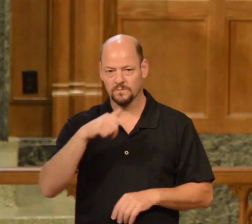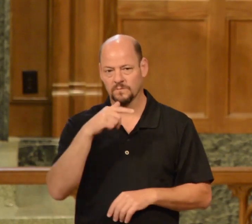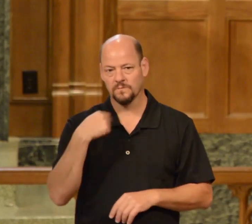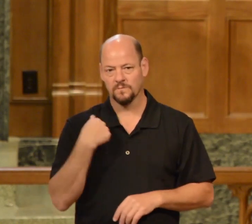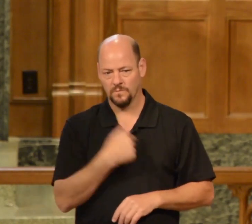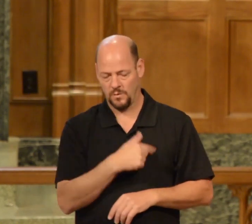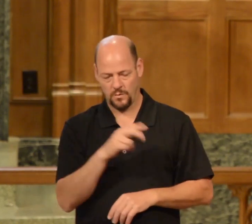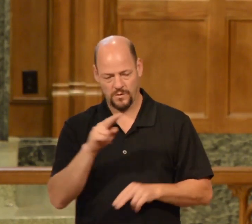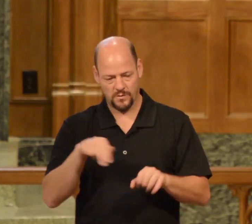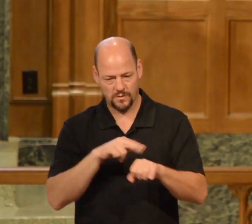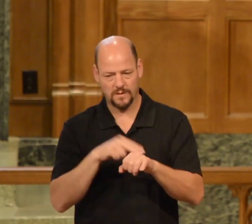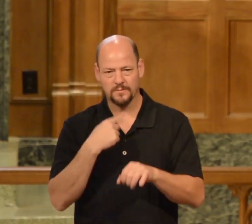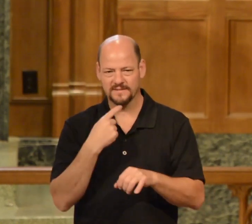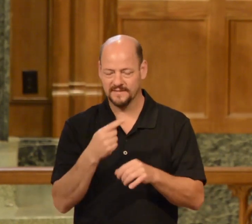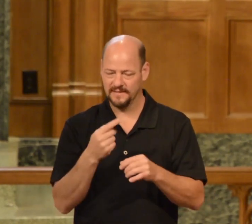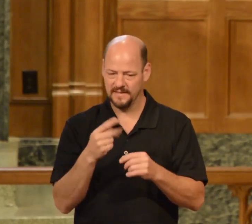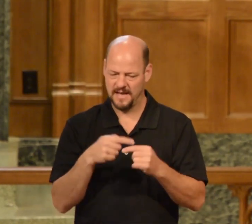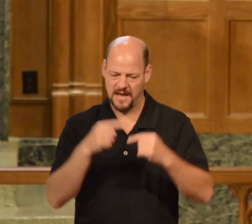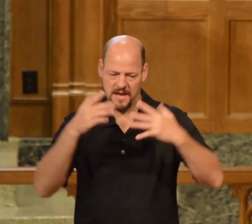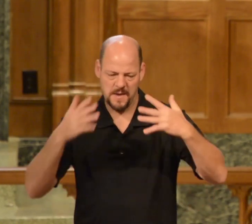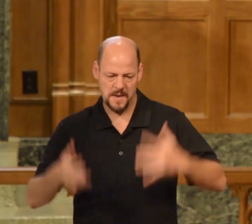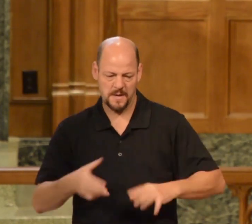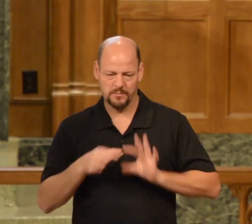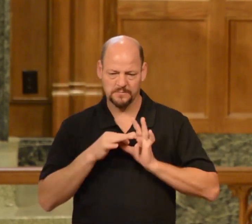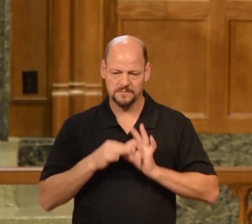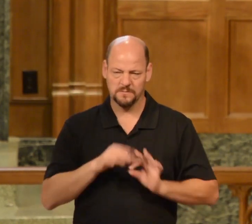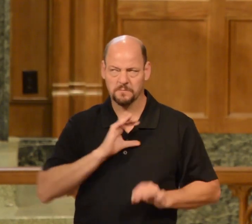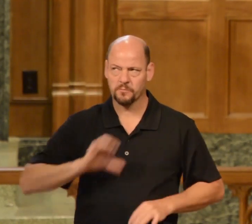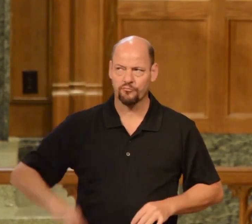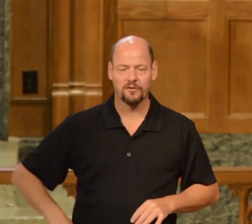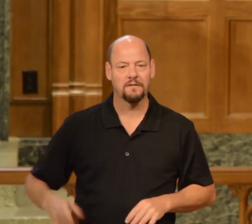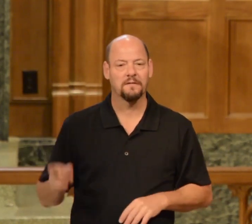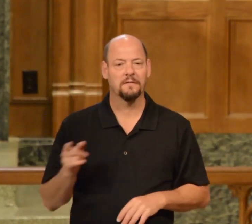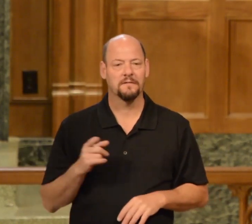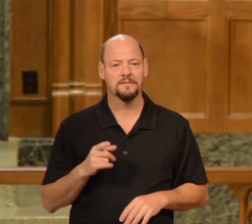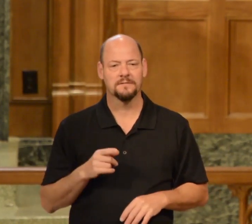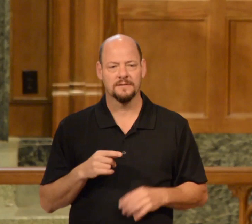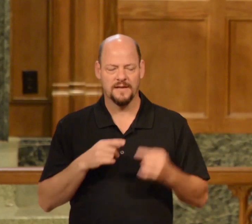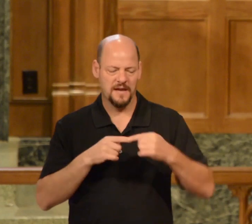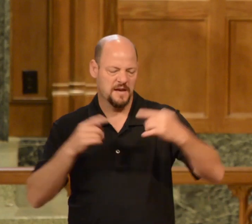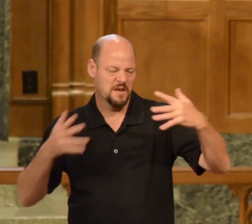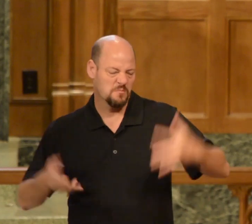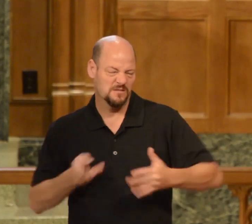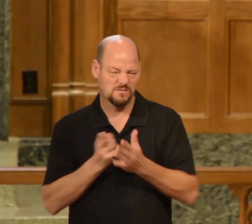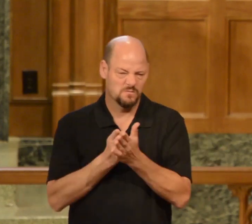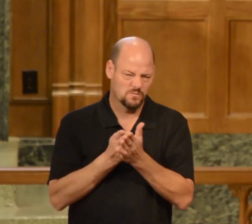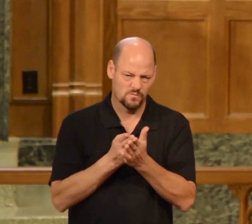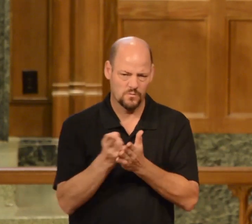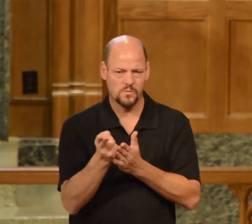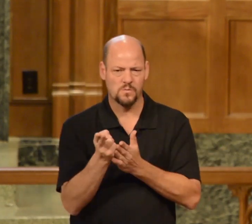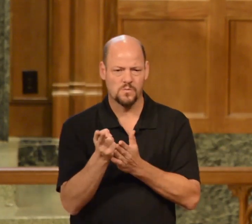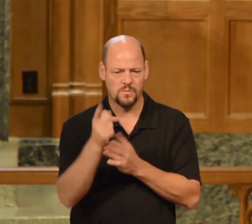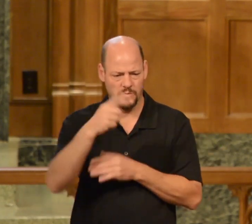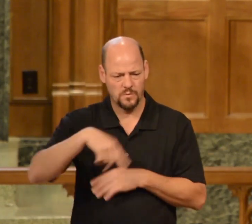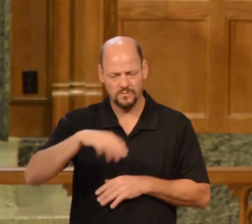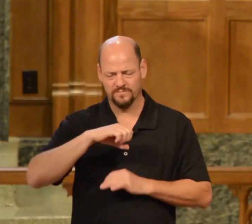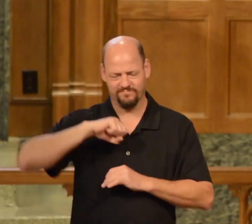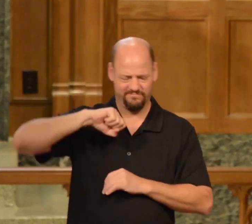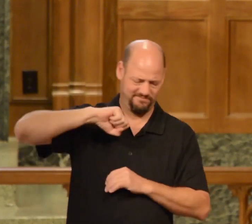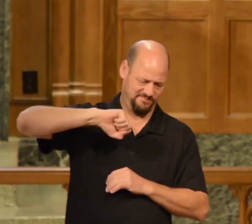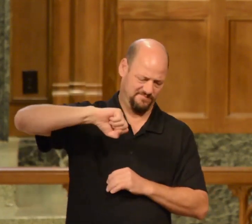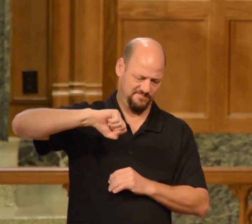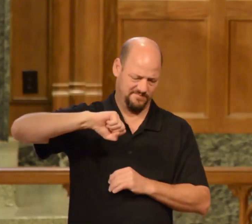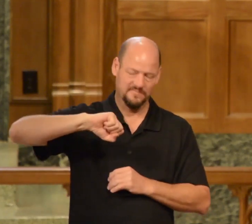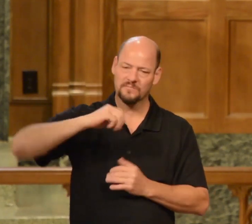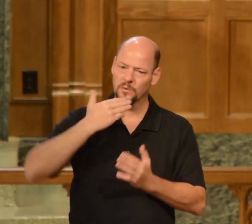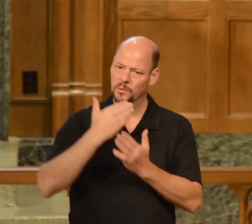as enemies of the confession of Christ and enemies of the truth those who are resistant to the